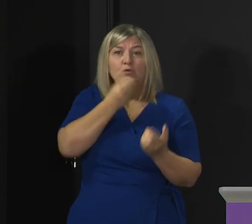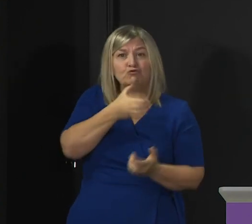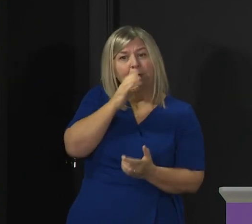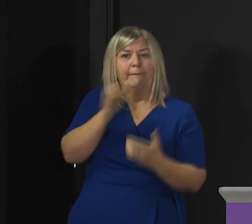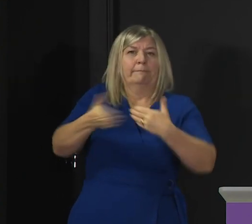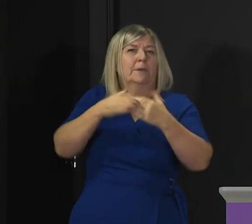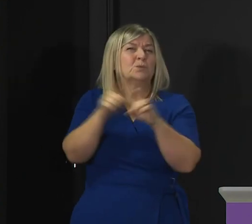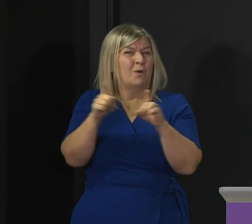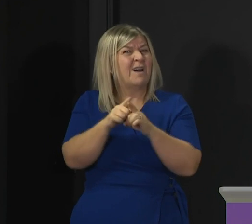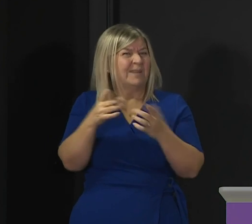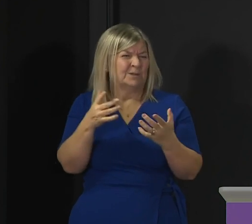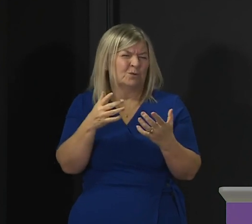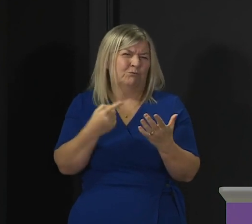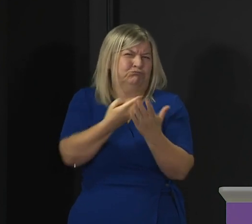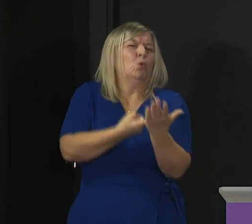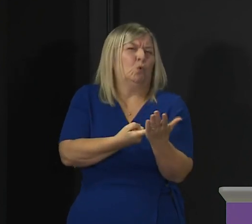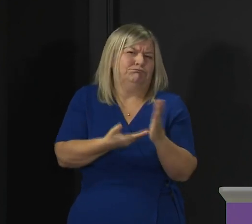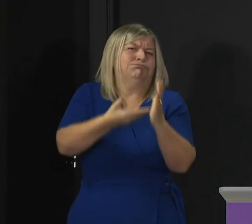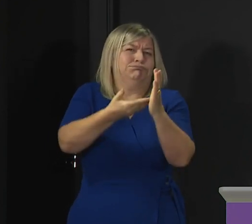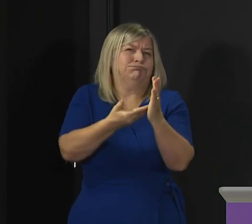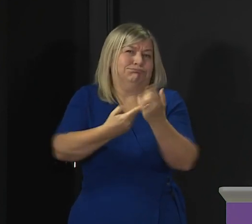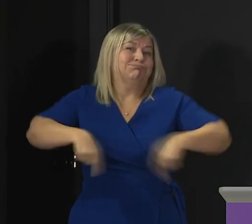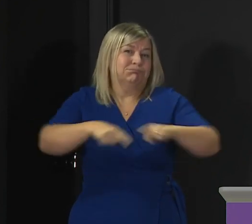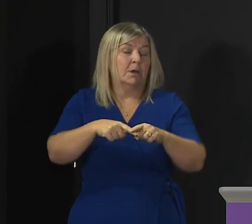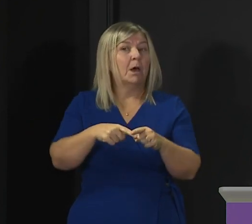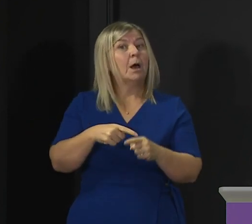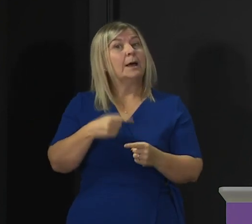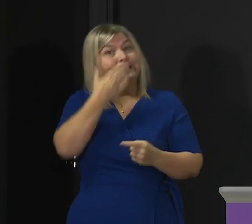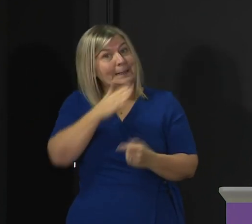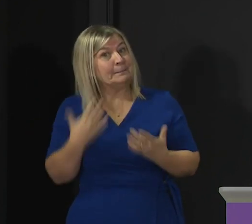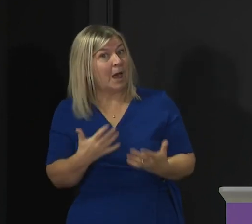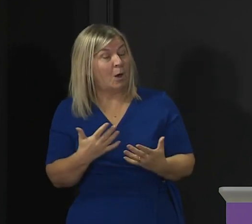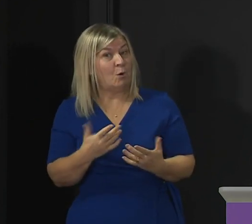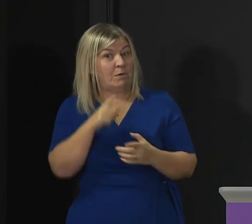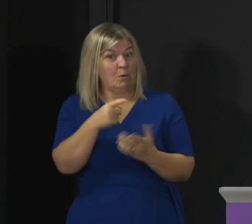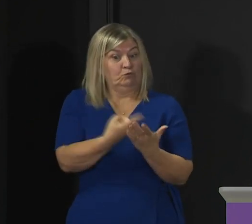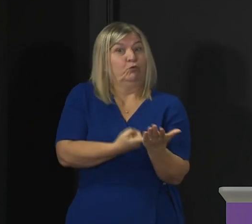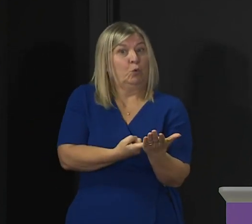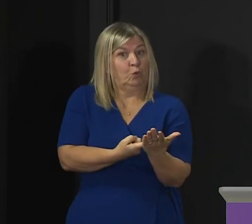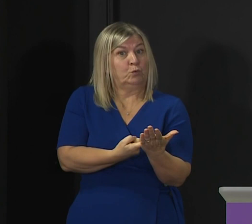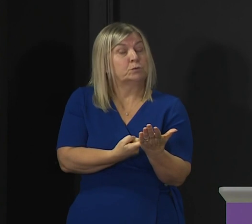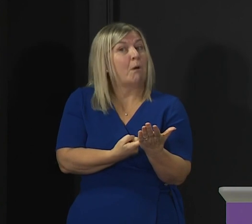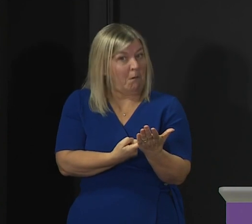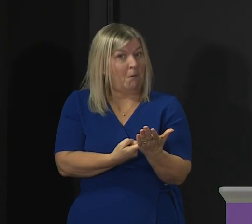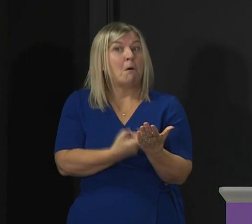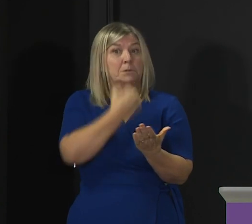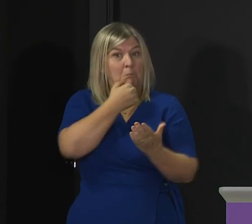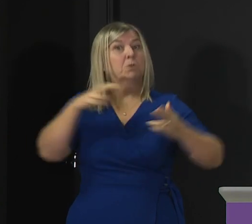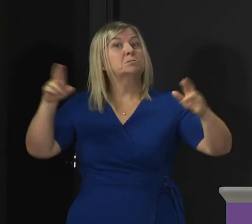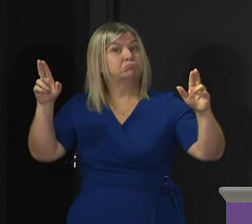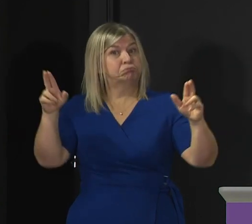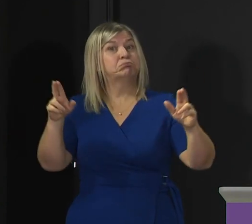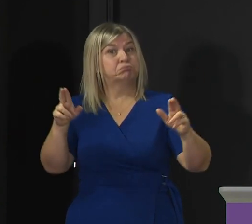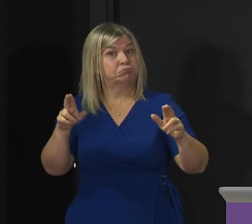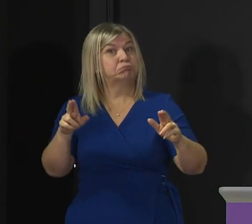can see some encouraging signs that these restrictions are having an impact. The rate of increase in cases has been slowing